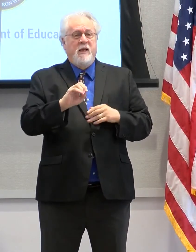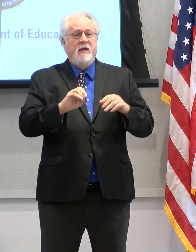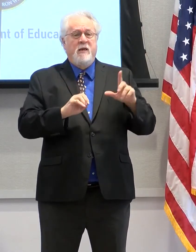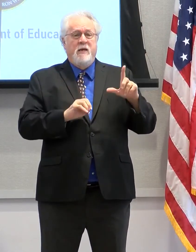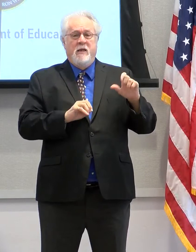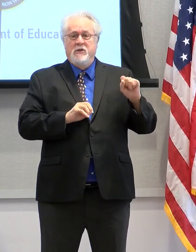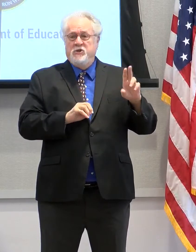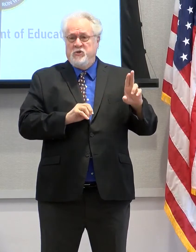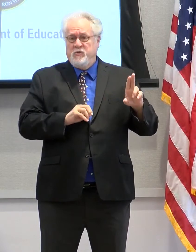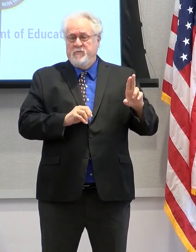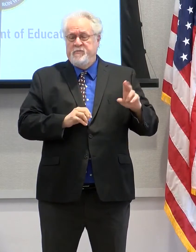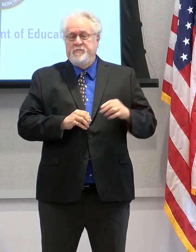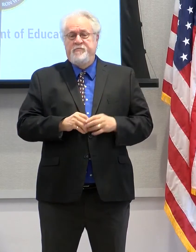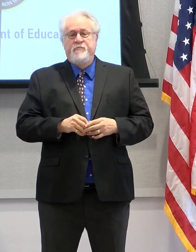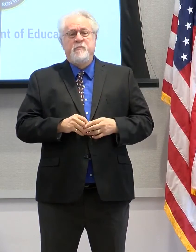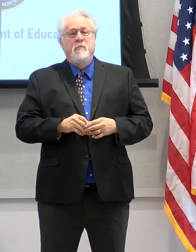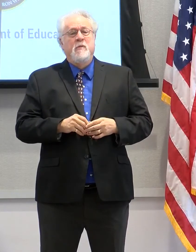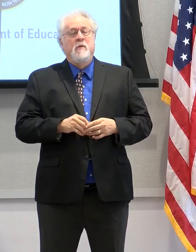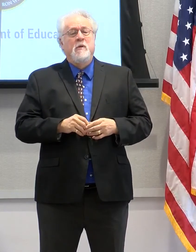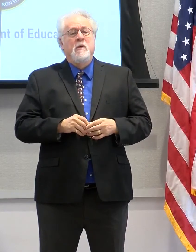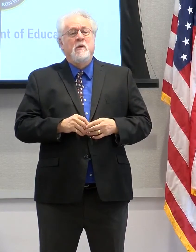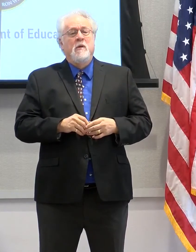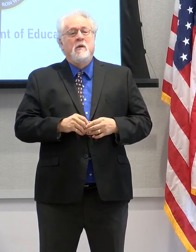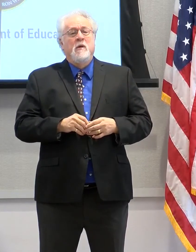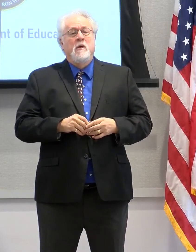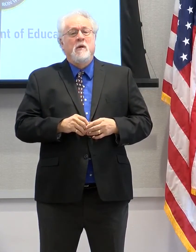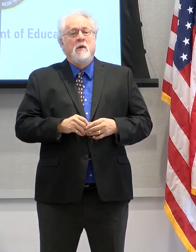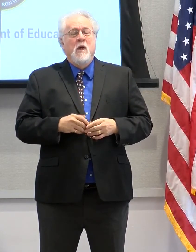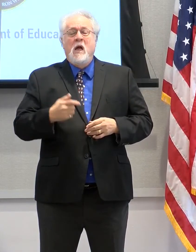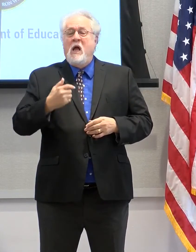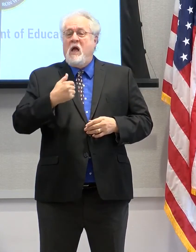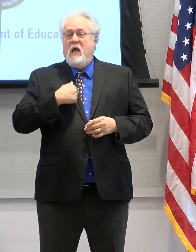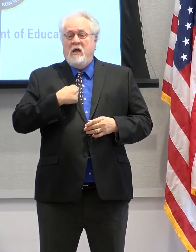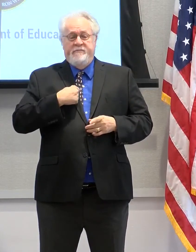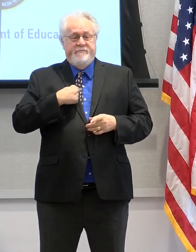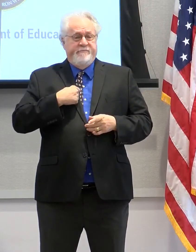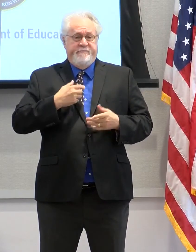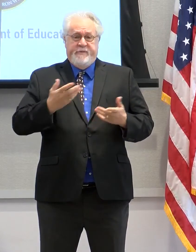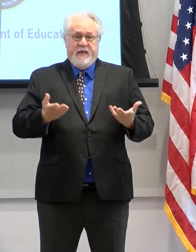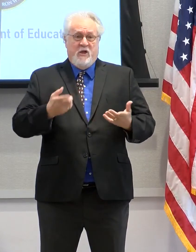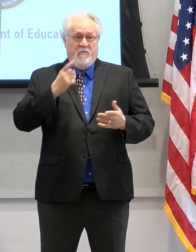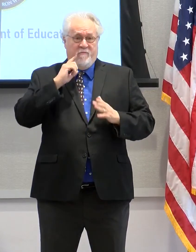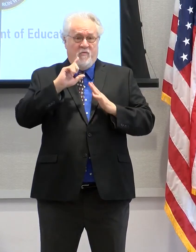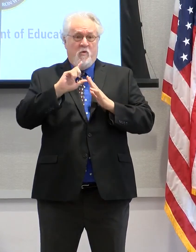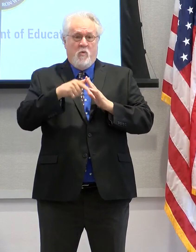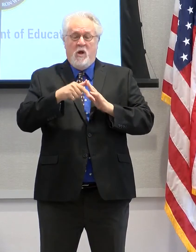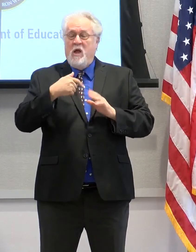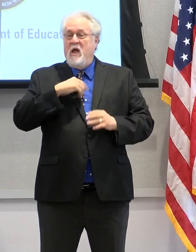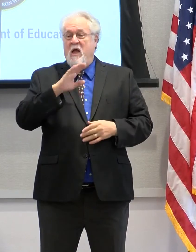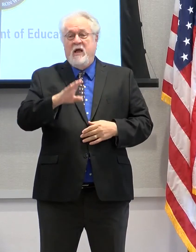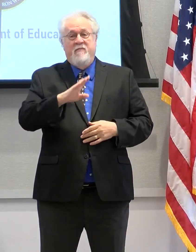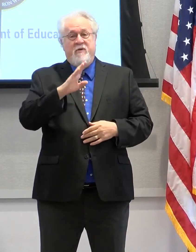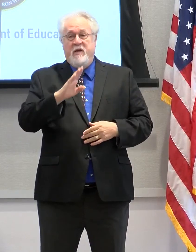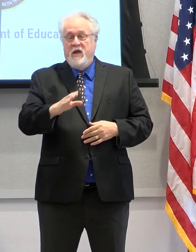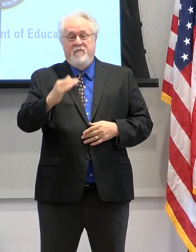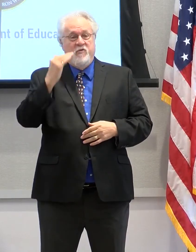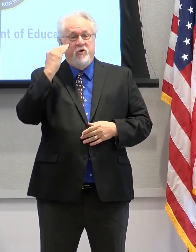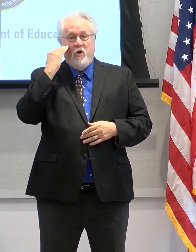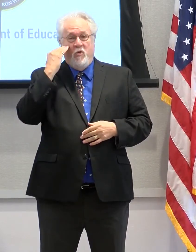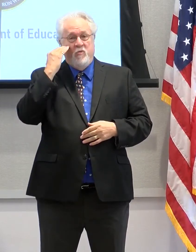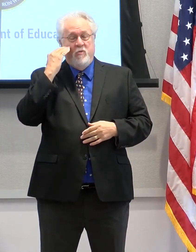LSU. I've been around a while as well, and I have never known